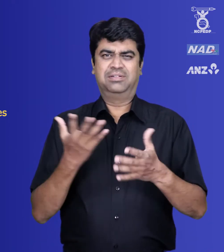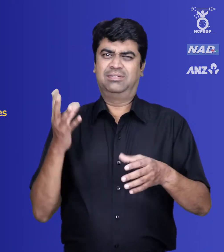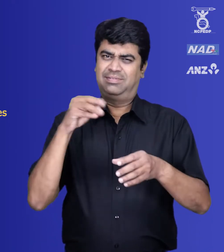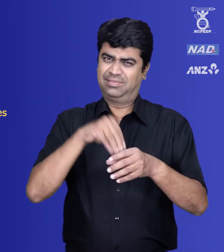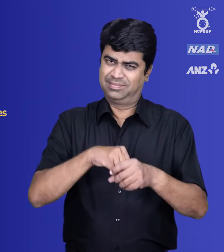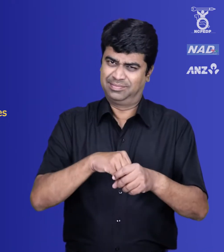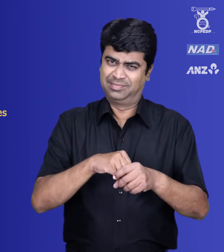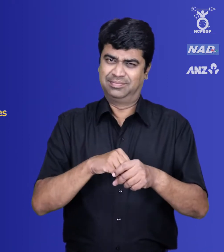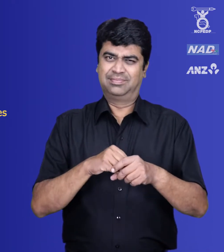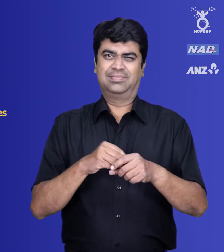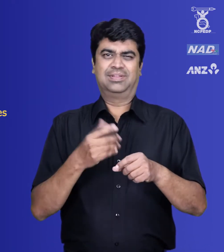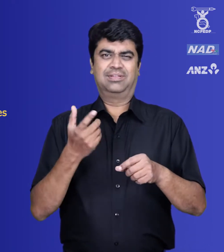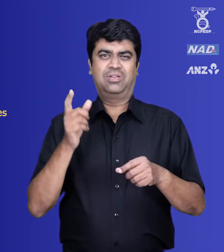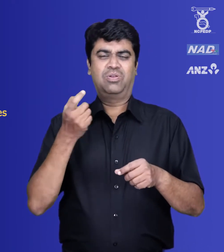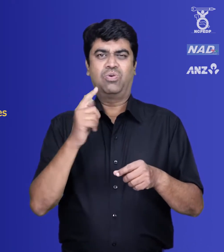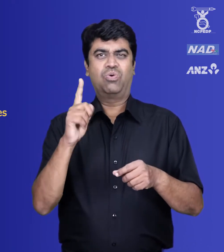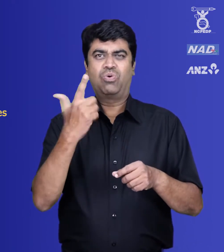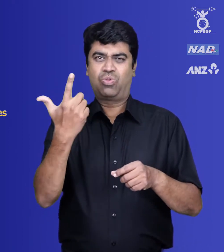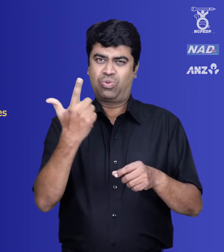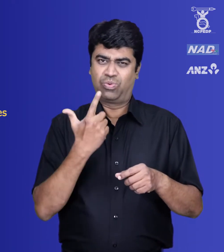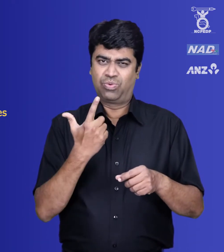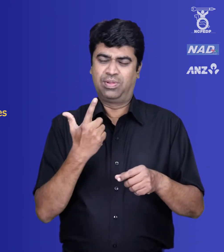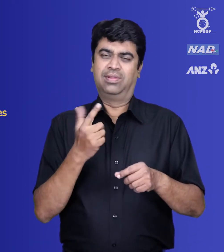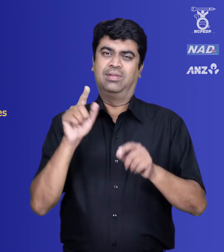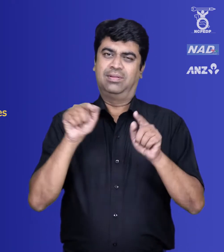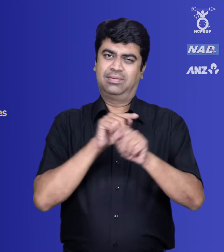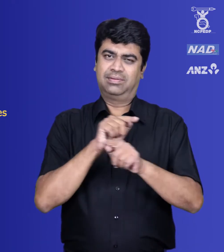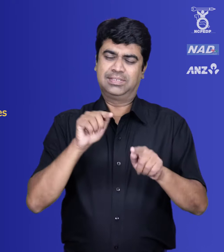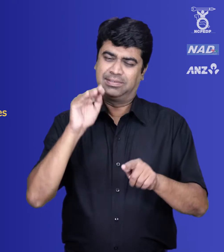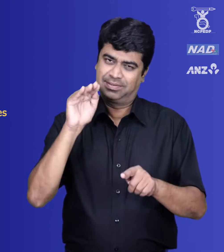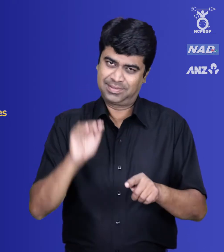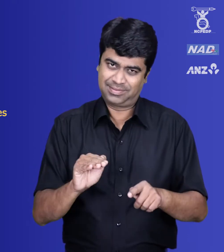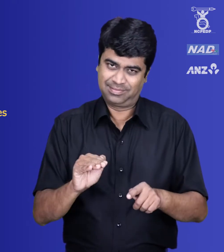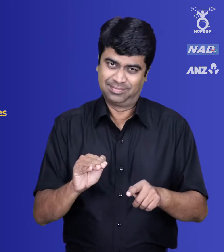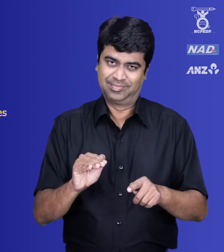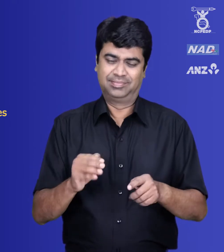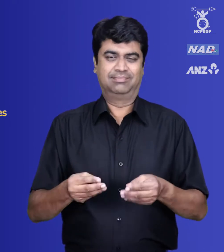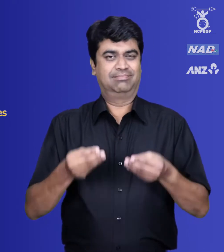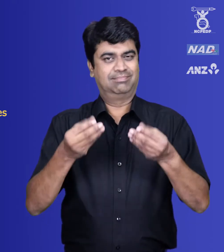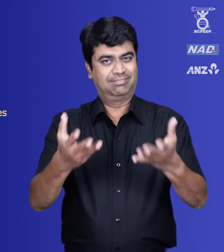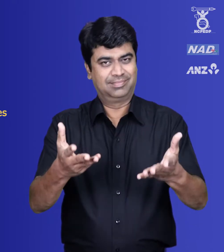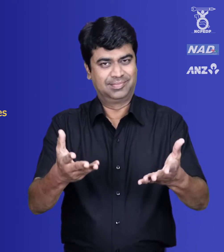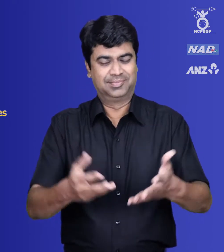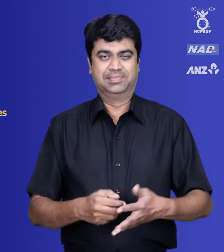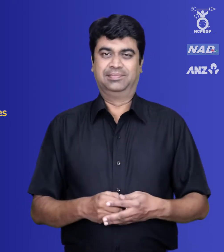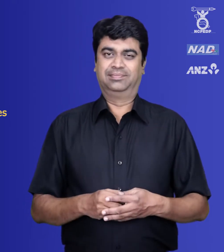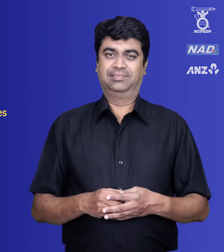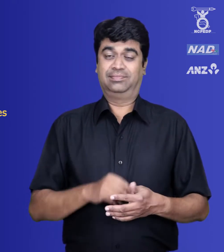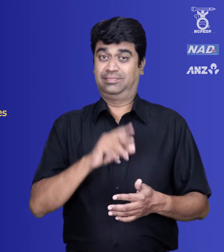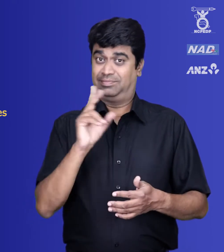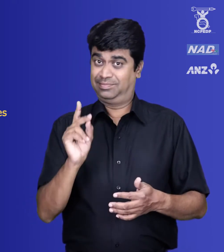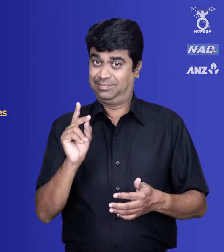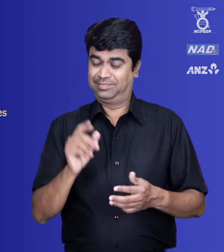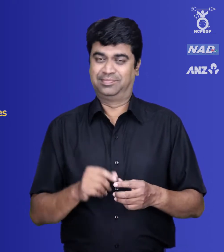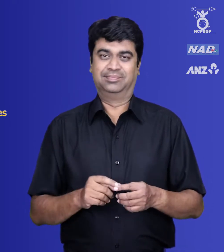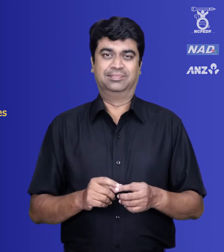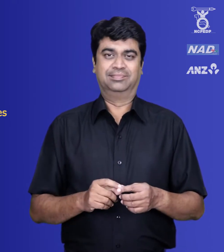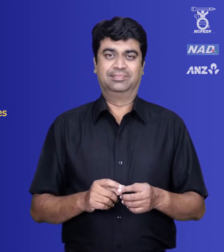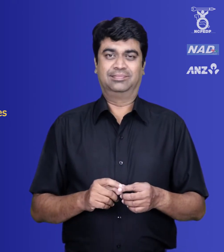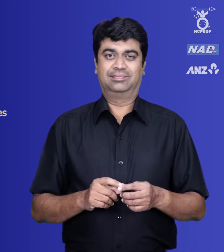including provision of loans at concessional rates, to facilitate and support employment